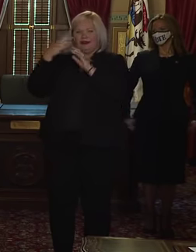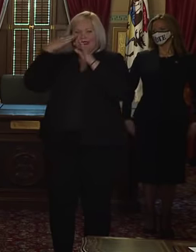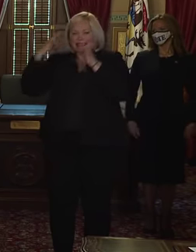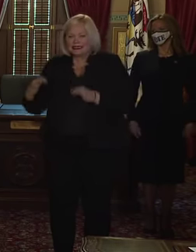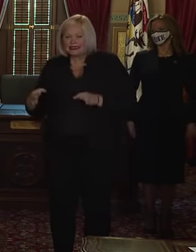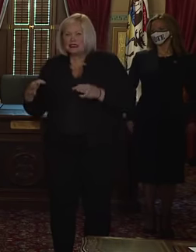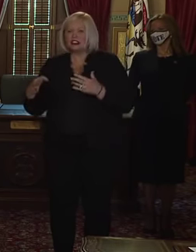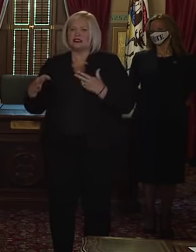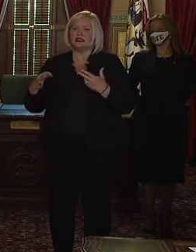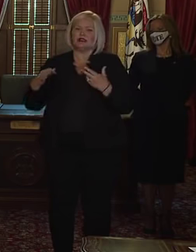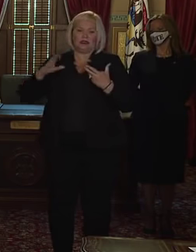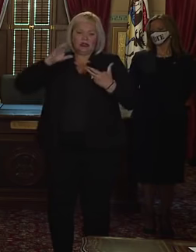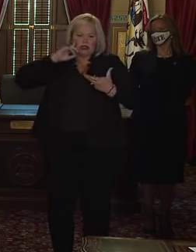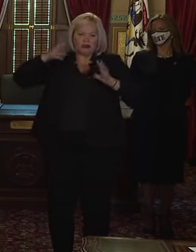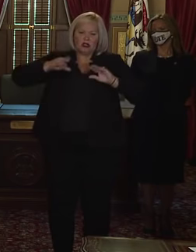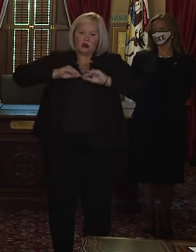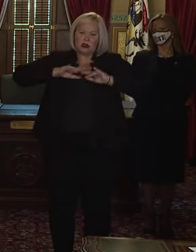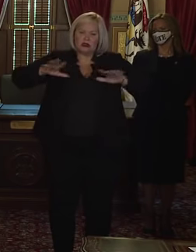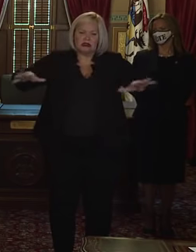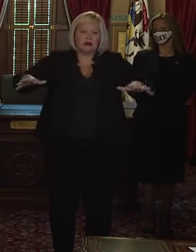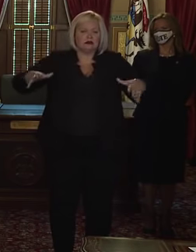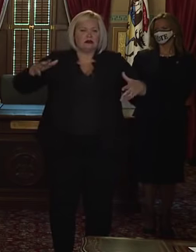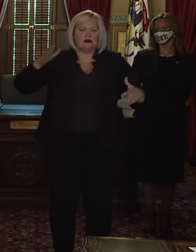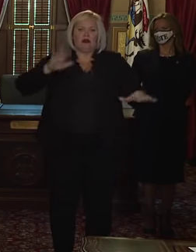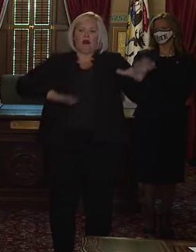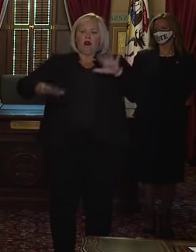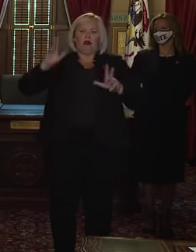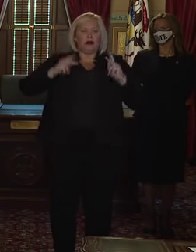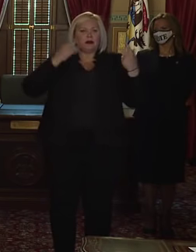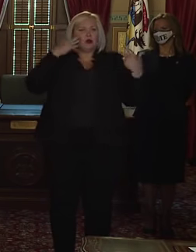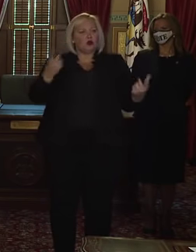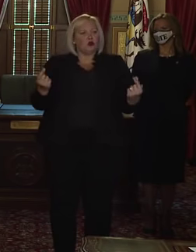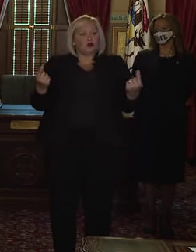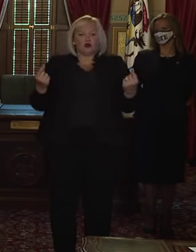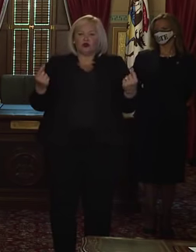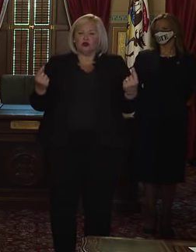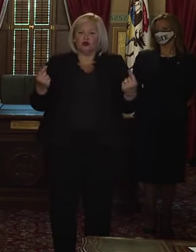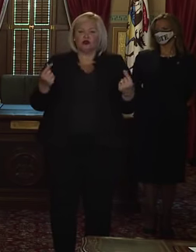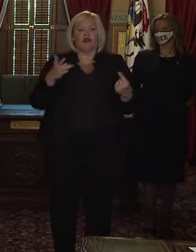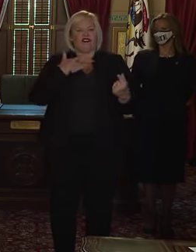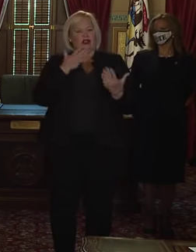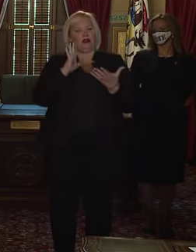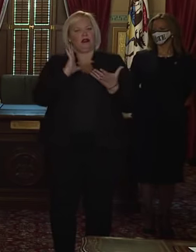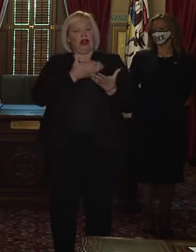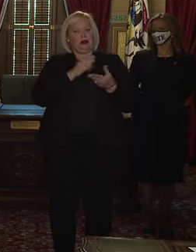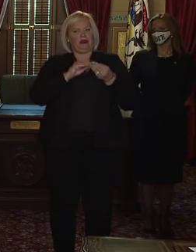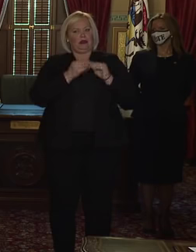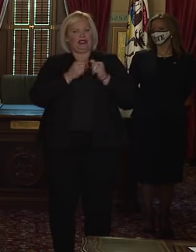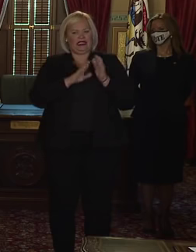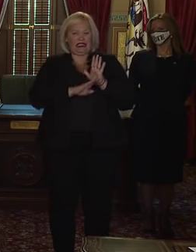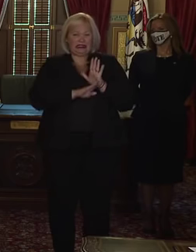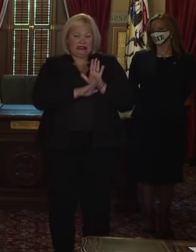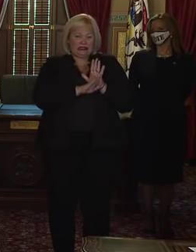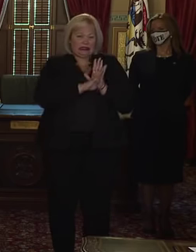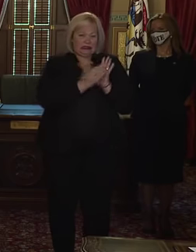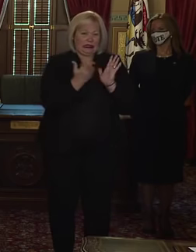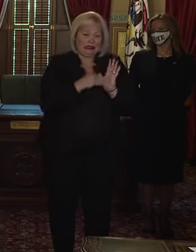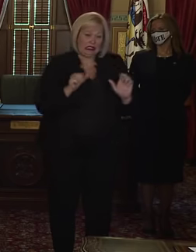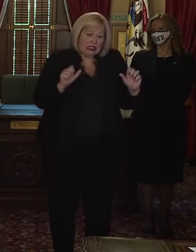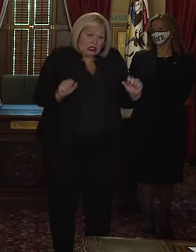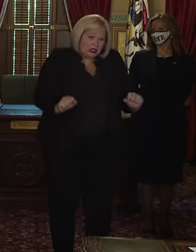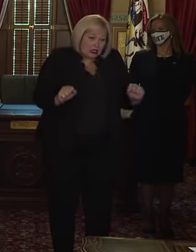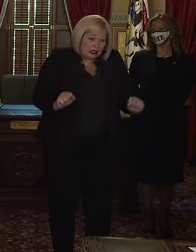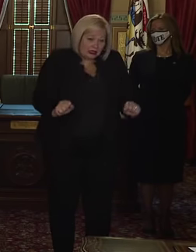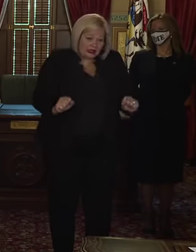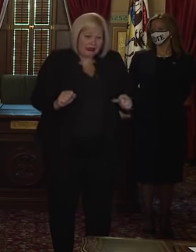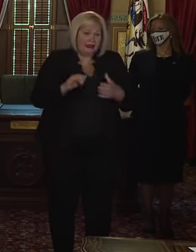confusion that has been created, that likely our numbers could go up and that's what we're going to do everything that we can do